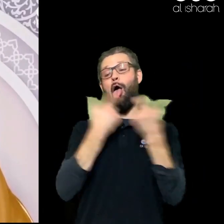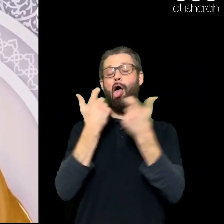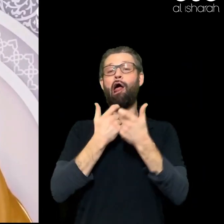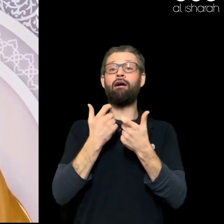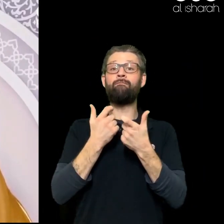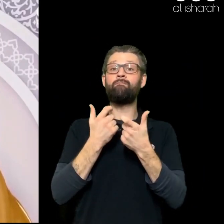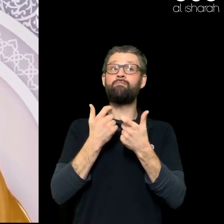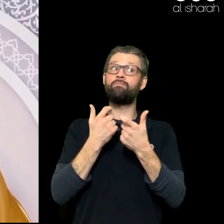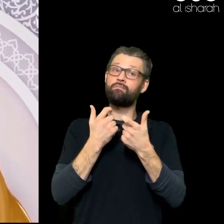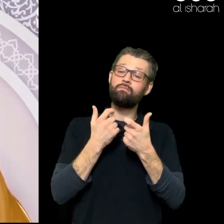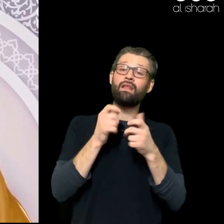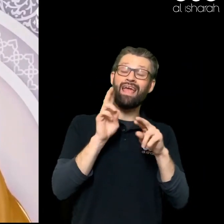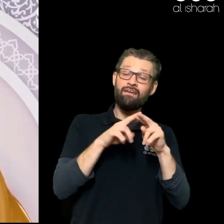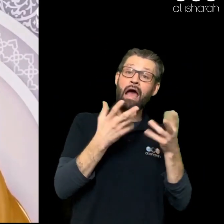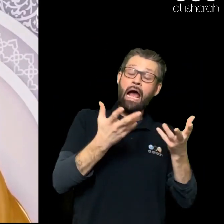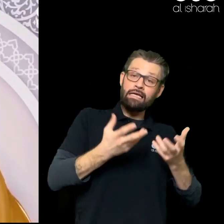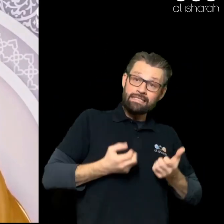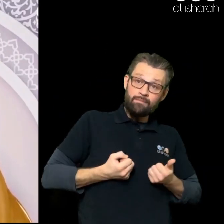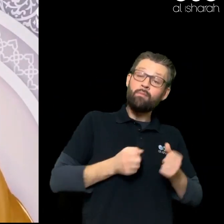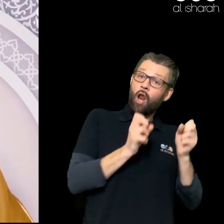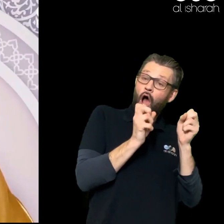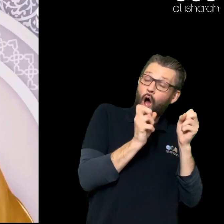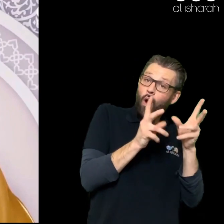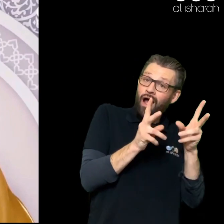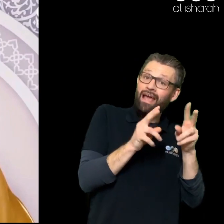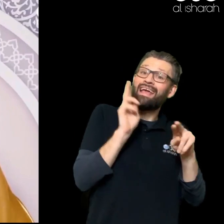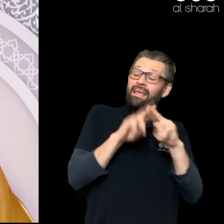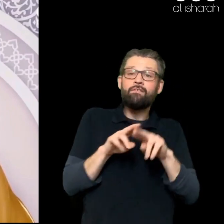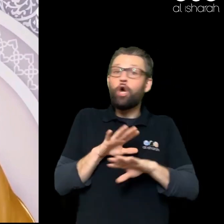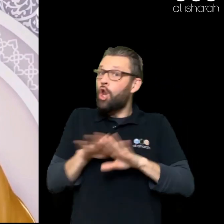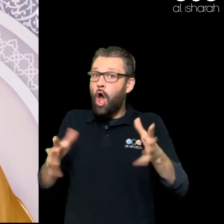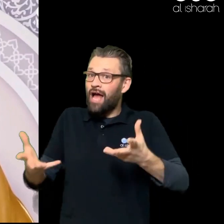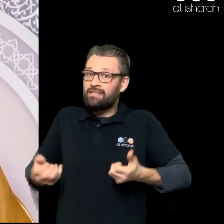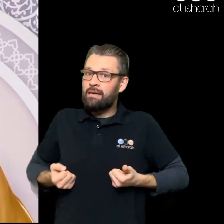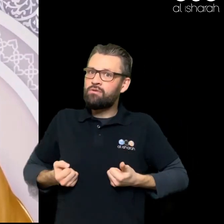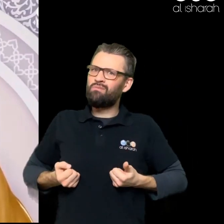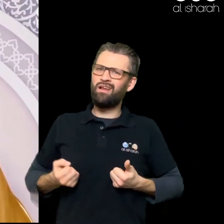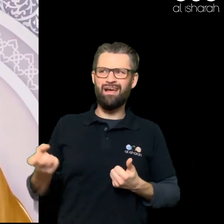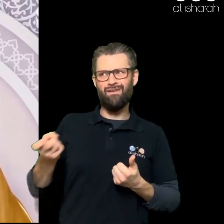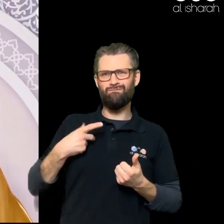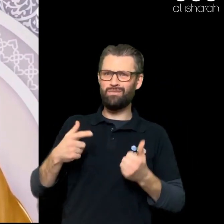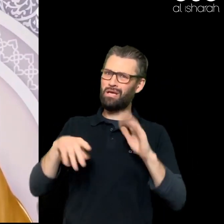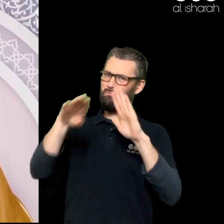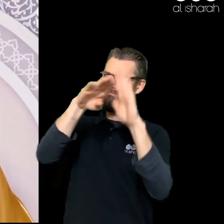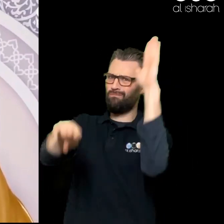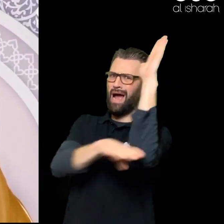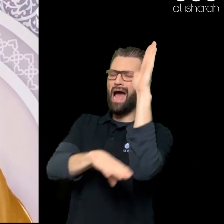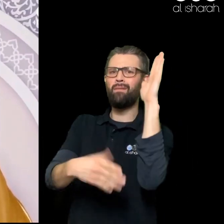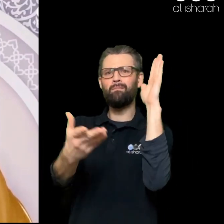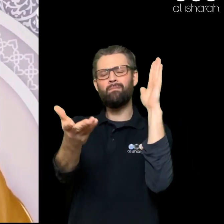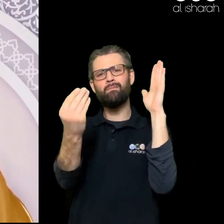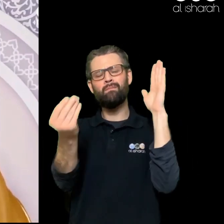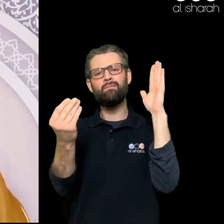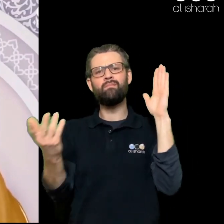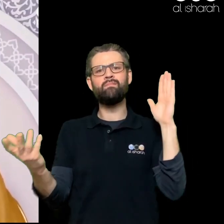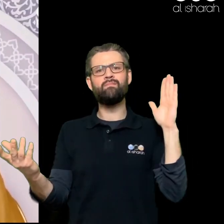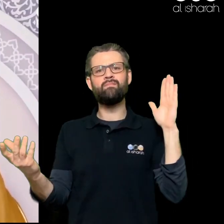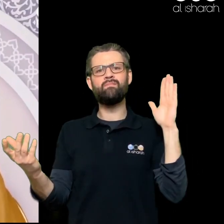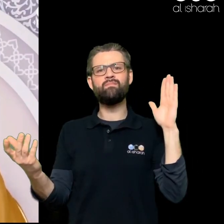Pushing the moral Ground To a new low May Allah Subhanahu wa ta'ala Accept us And then We complain About not being Content